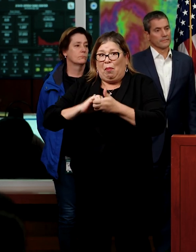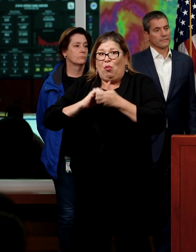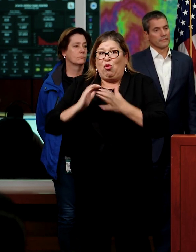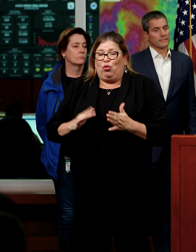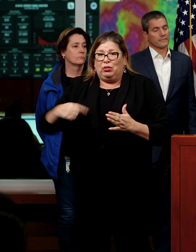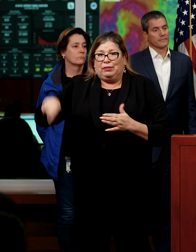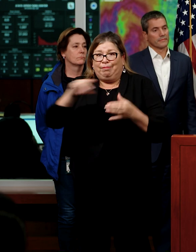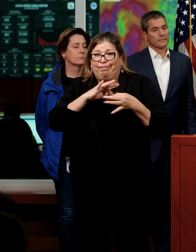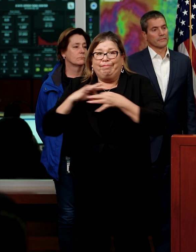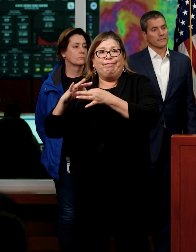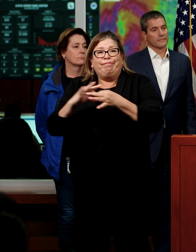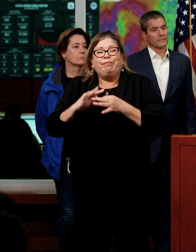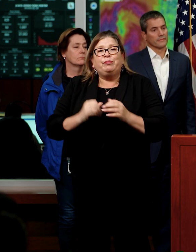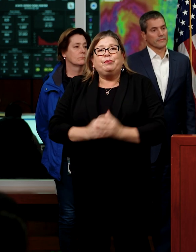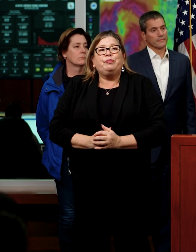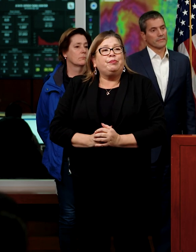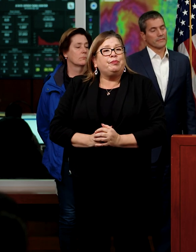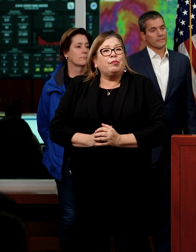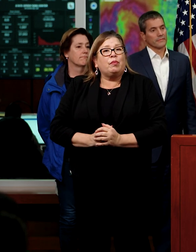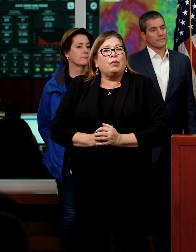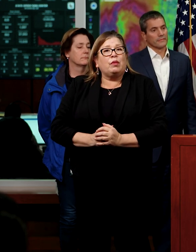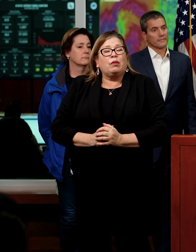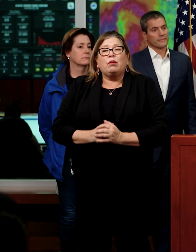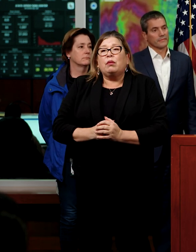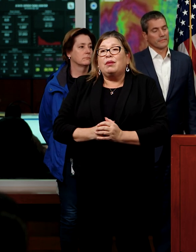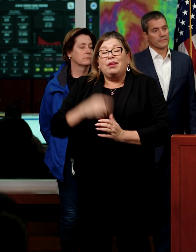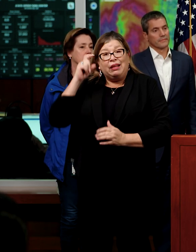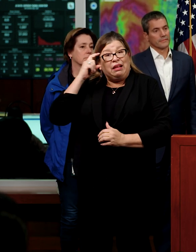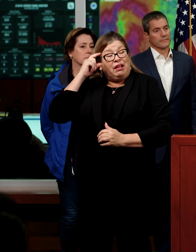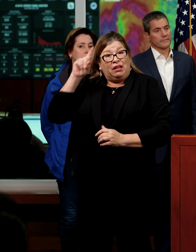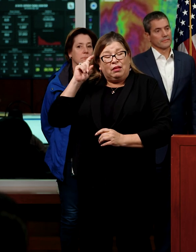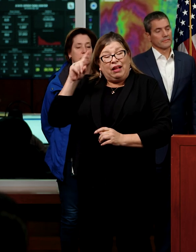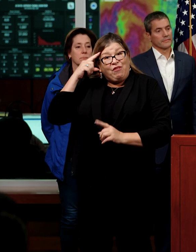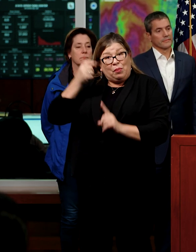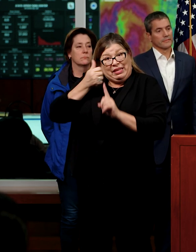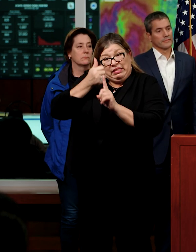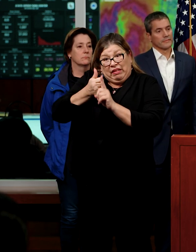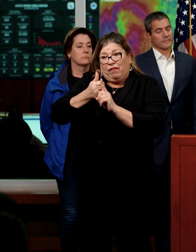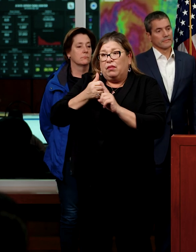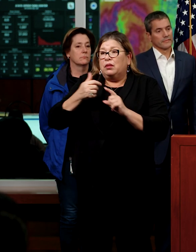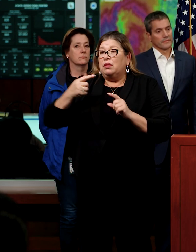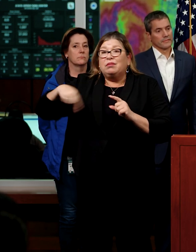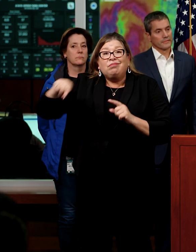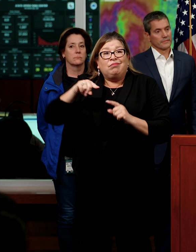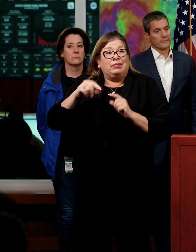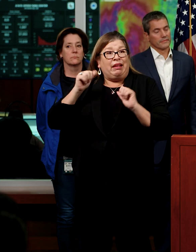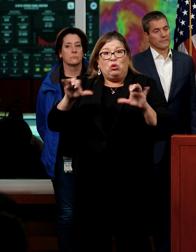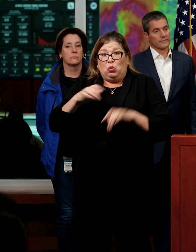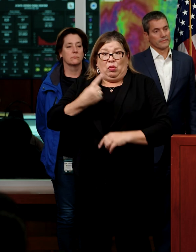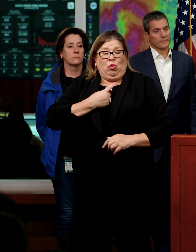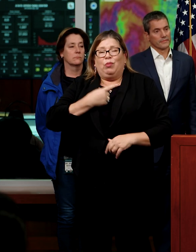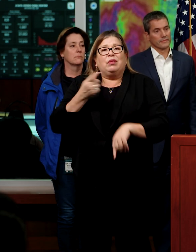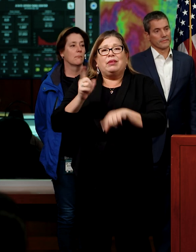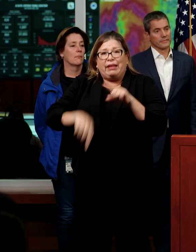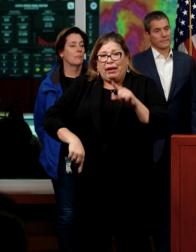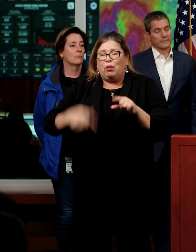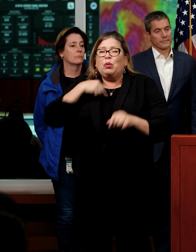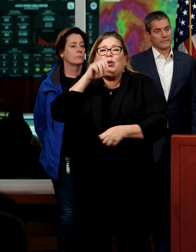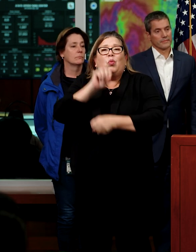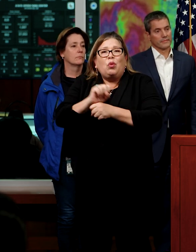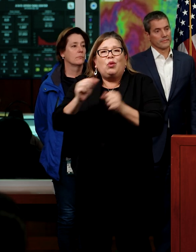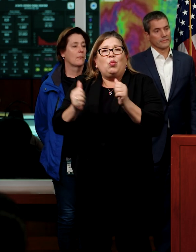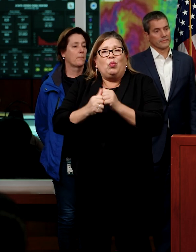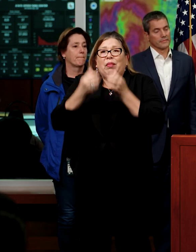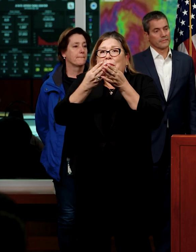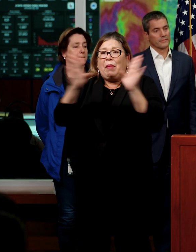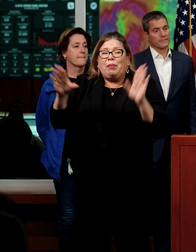government can't do it alone, and we'll continue to work with our public and private partnerships.